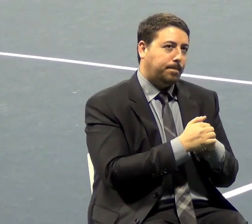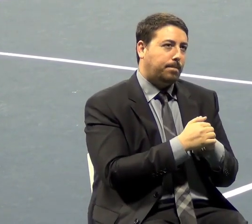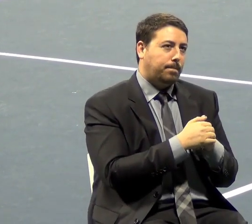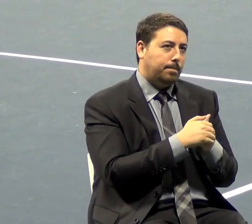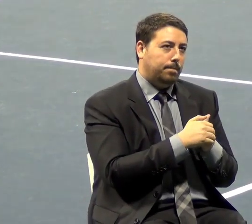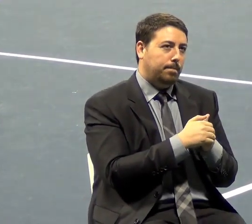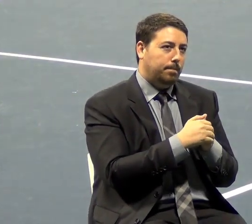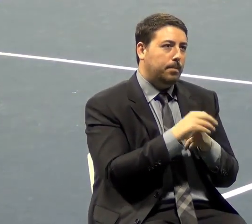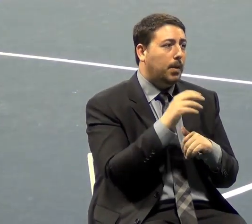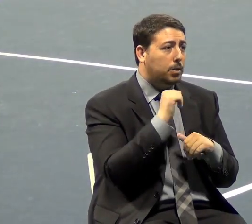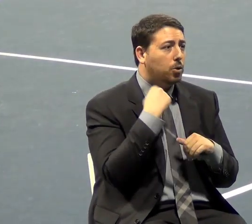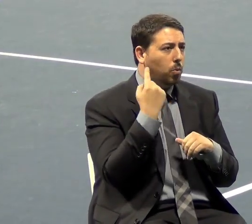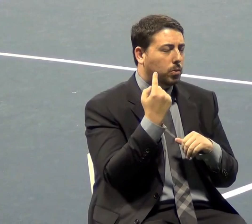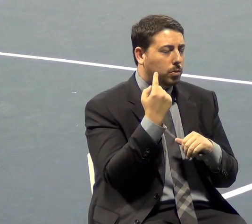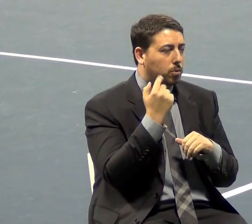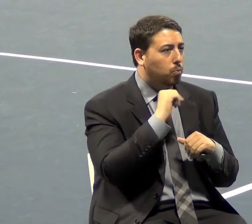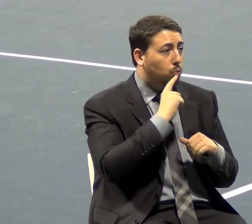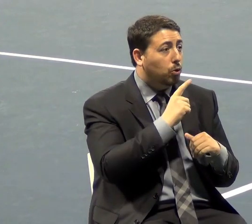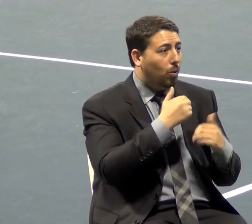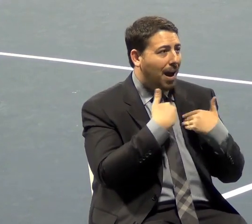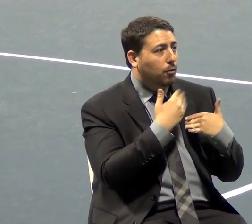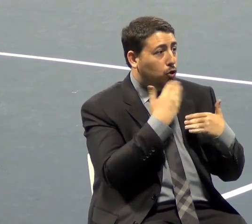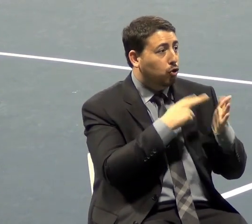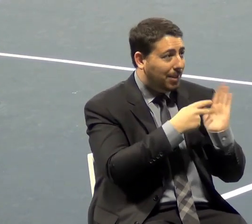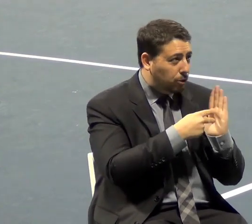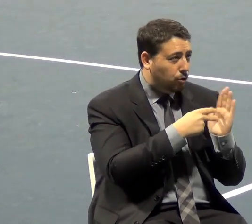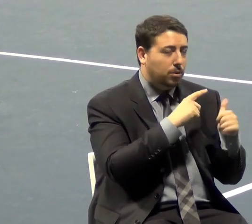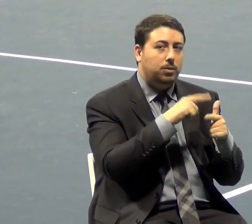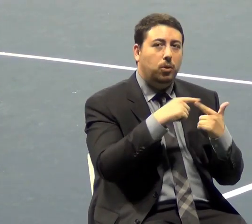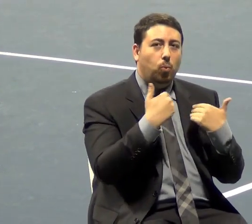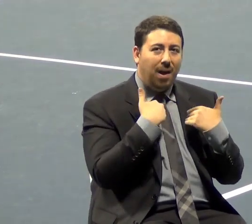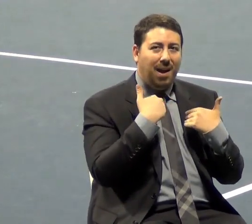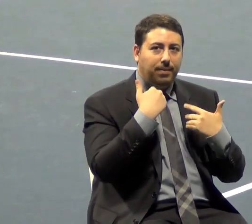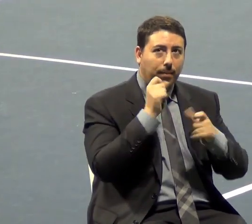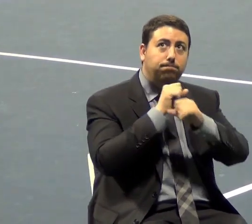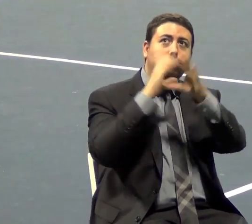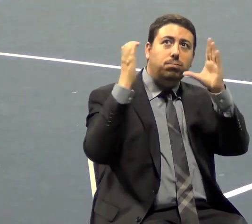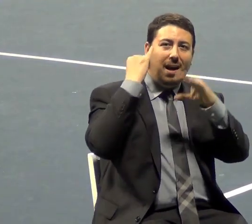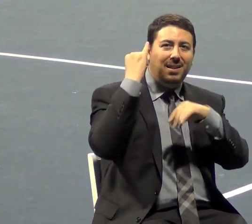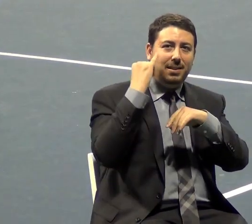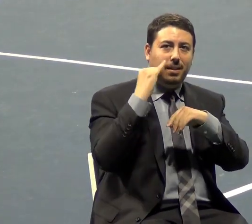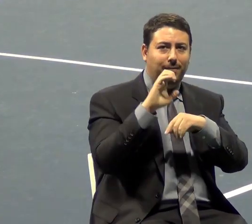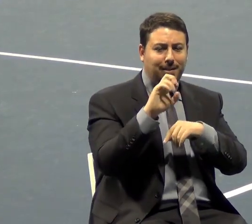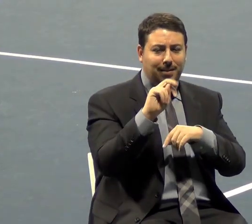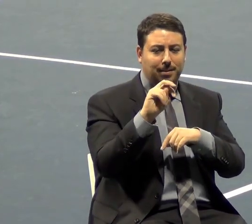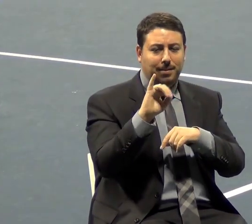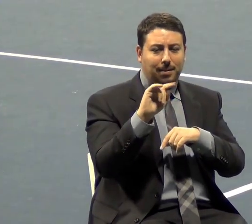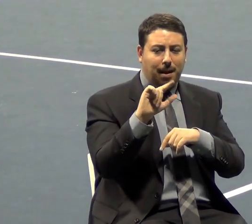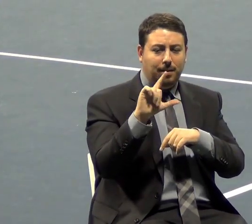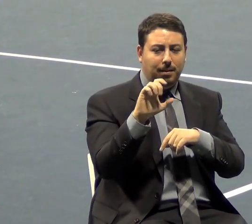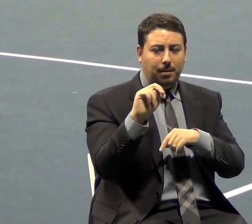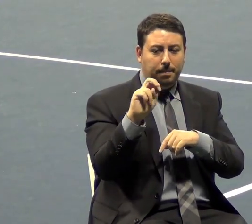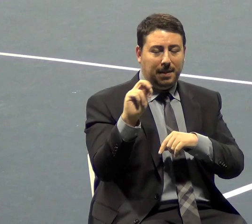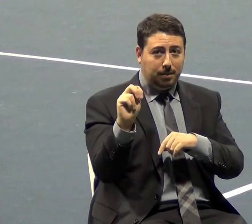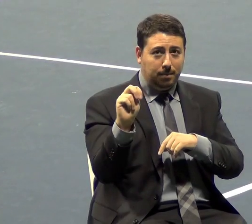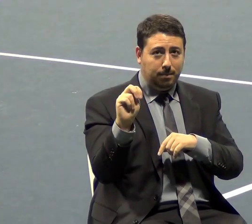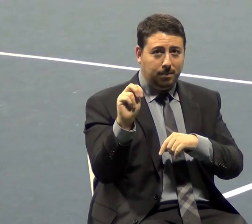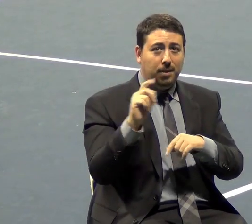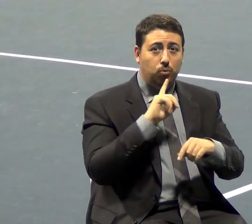So with all those good intentions and all this idea of entitlements ended up, the privileged and the wealthy were